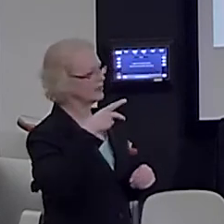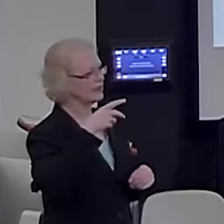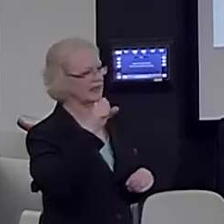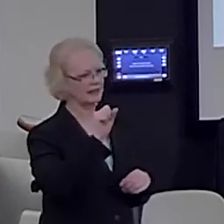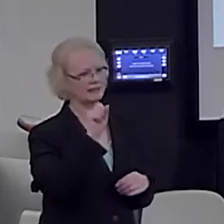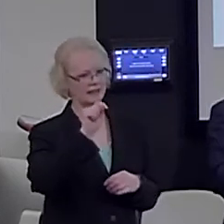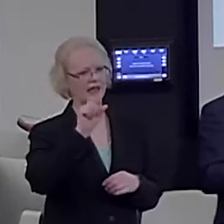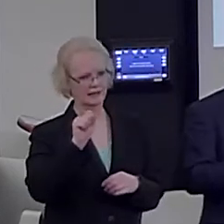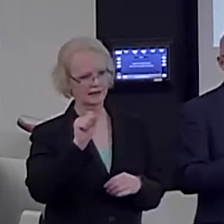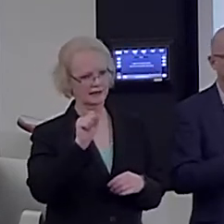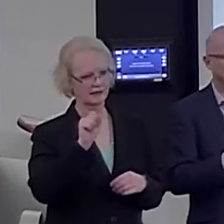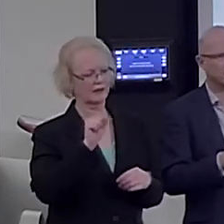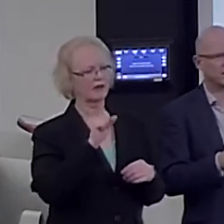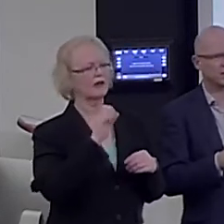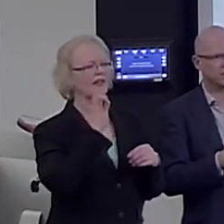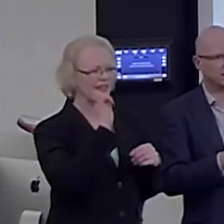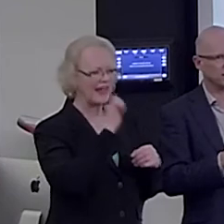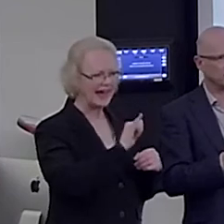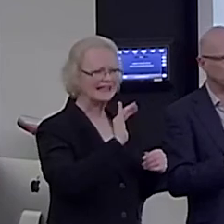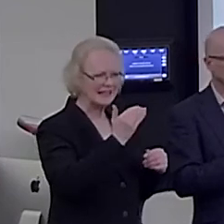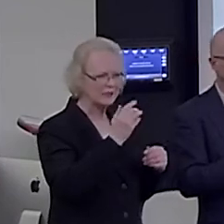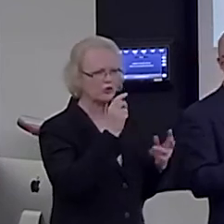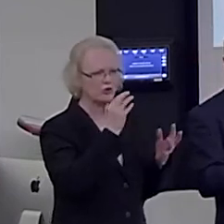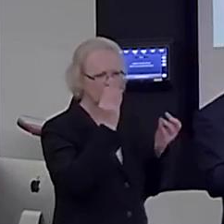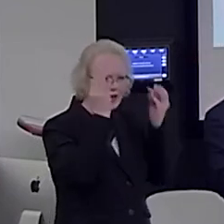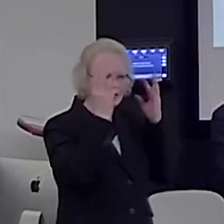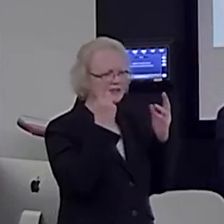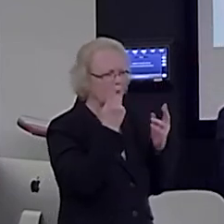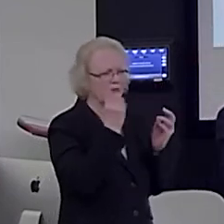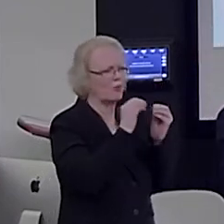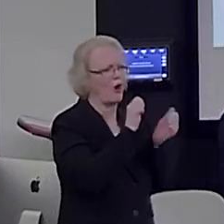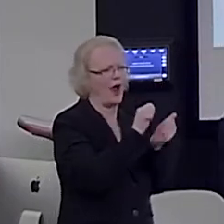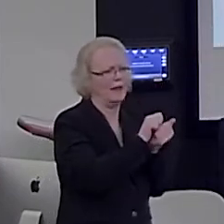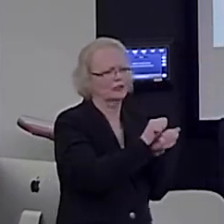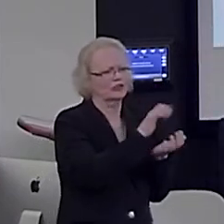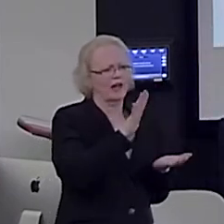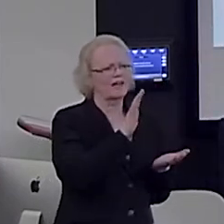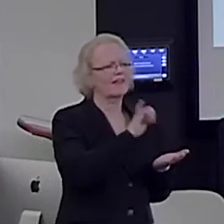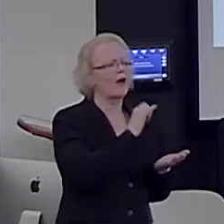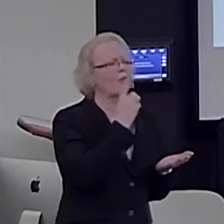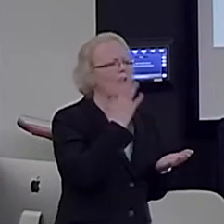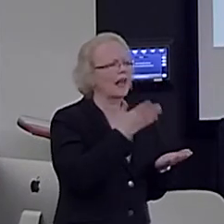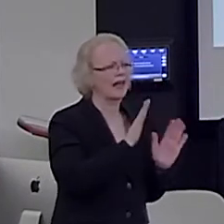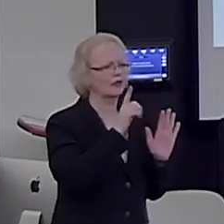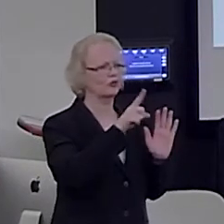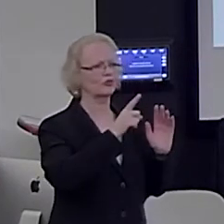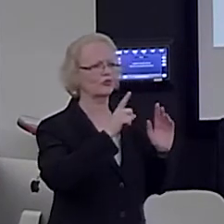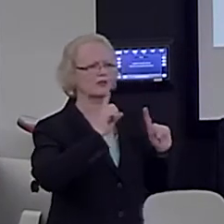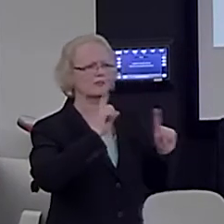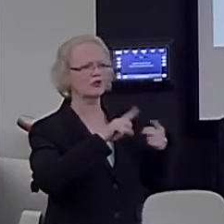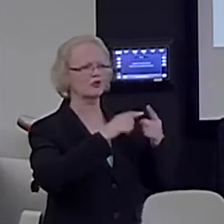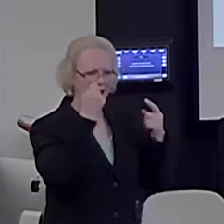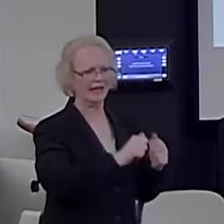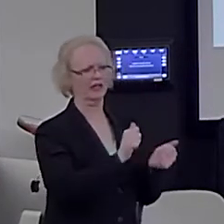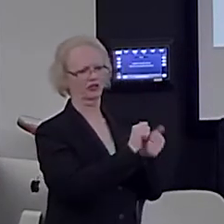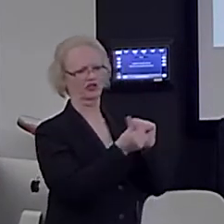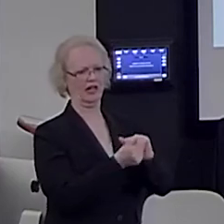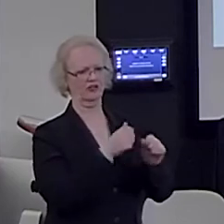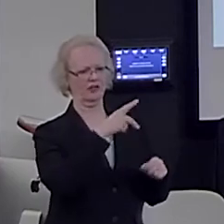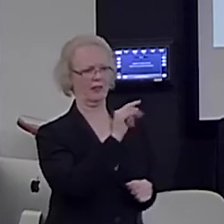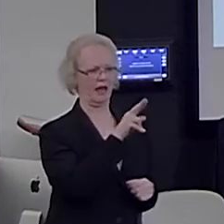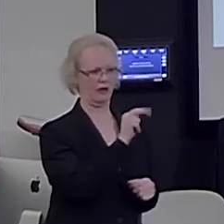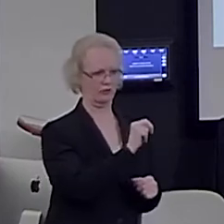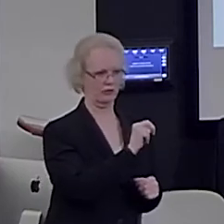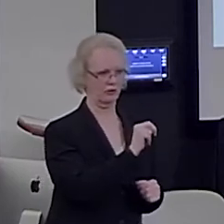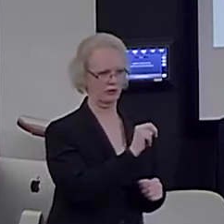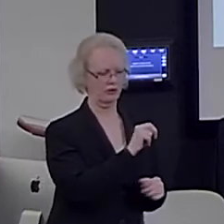to encode something more abstract, something that will allow you to react to any change in the pattern. So, we think that they